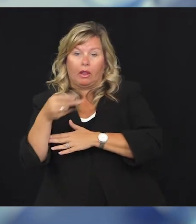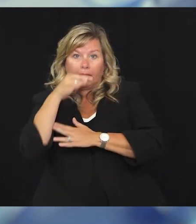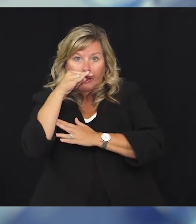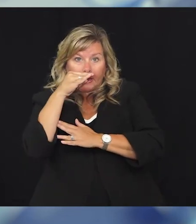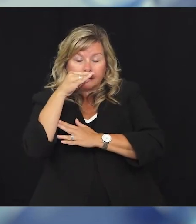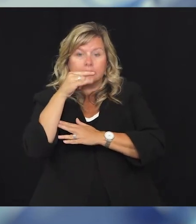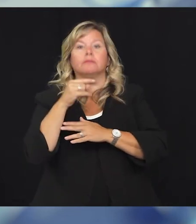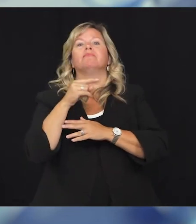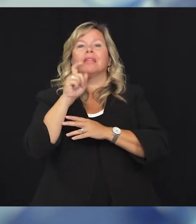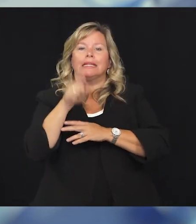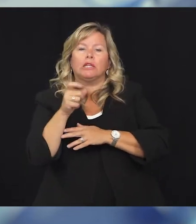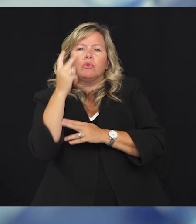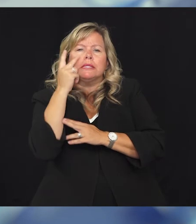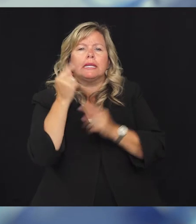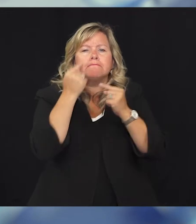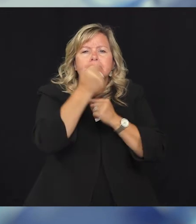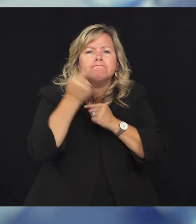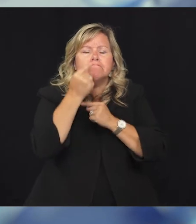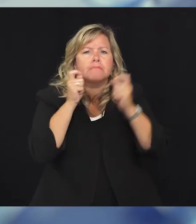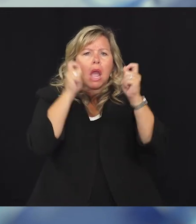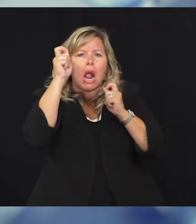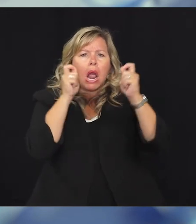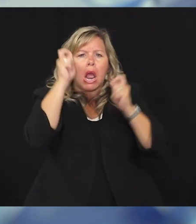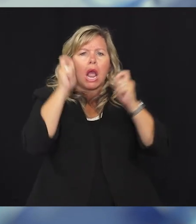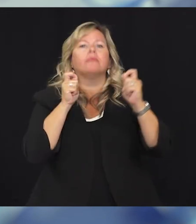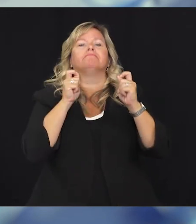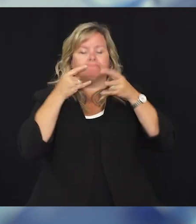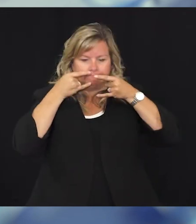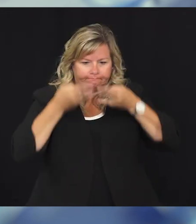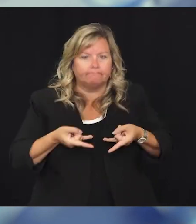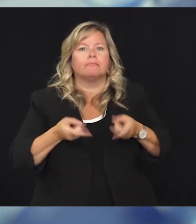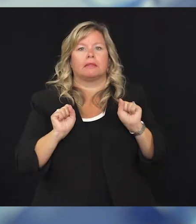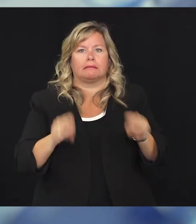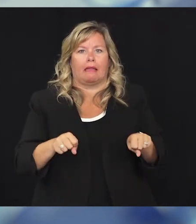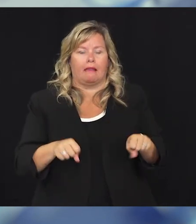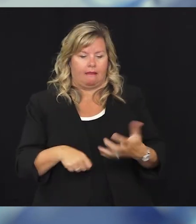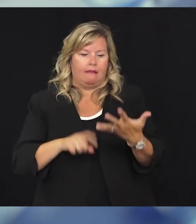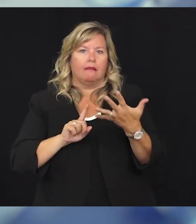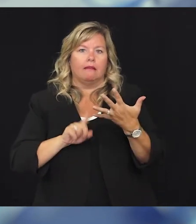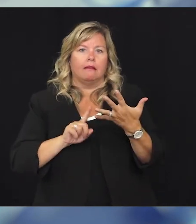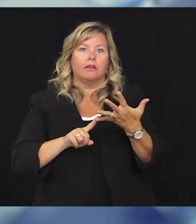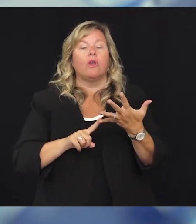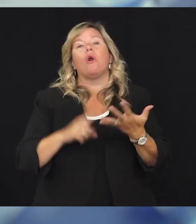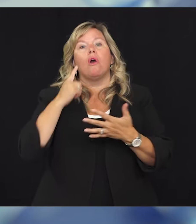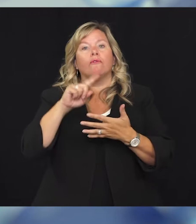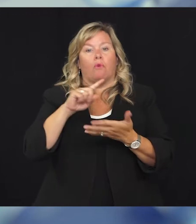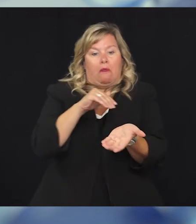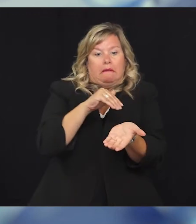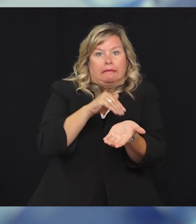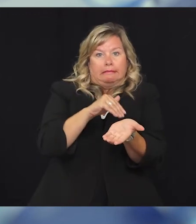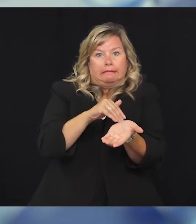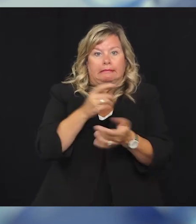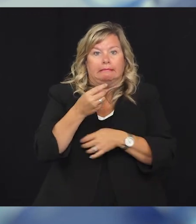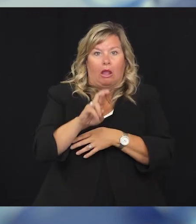and persons who have a medical reason confirmed in writing from a medical doctor or a doctor of osteopathic medicine currently